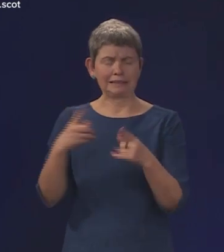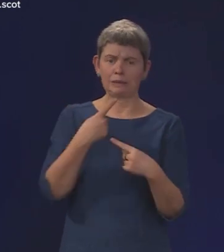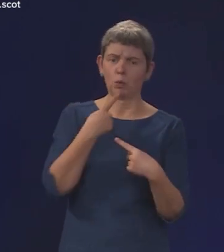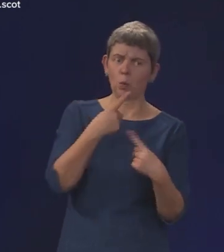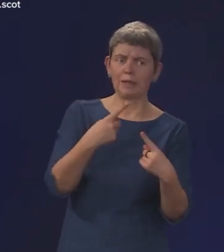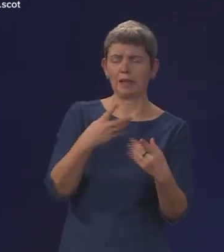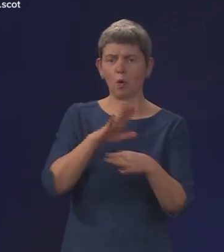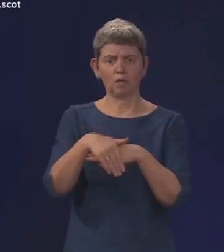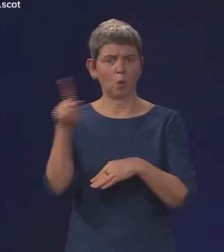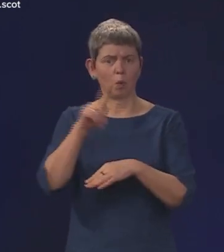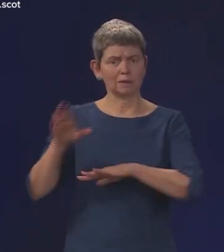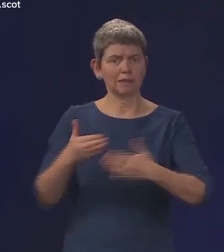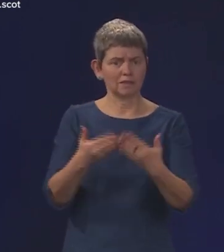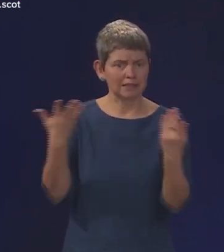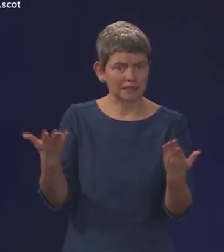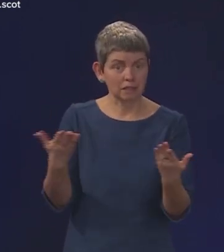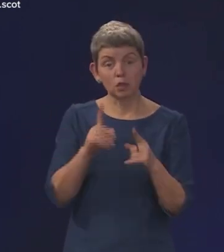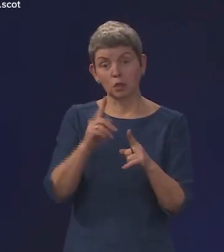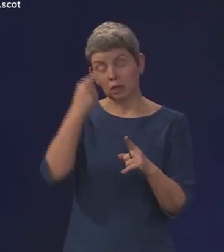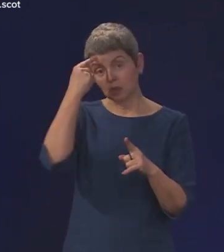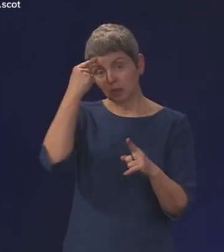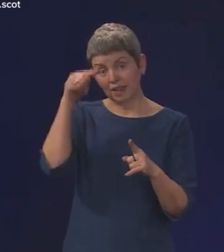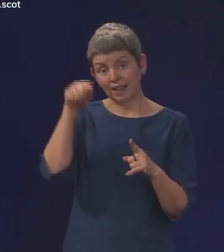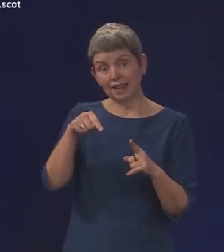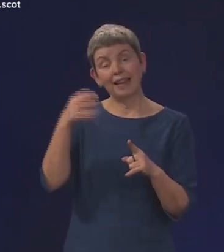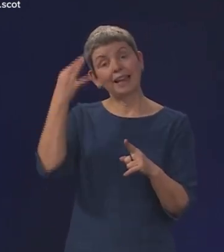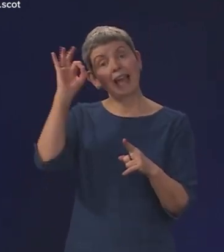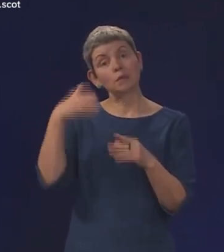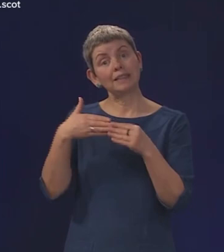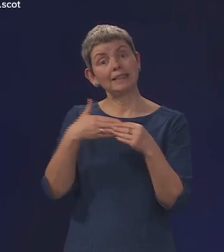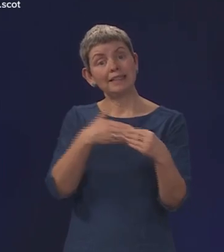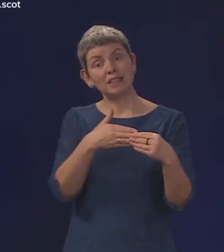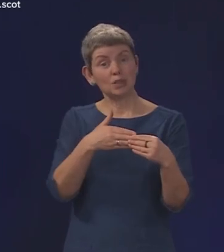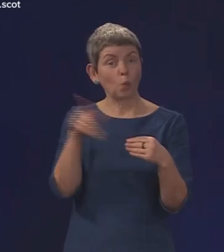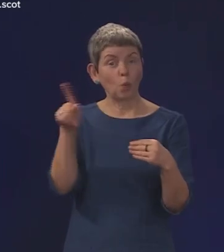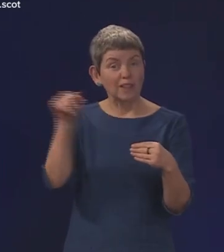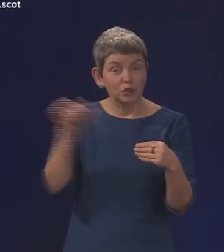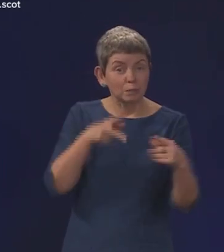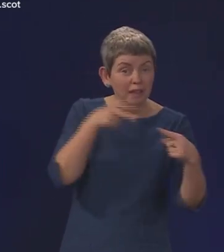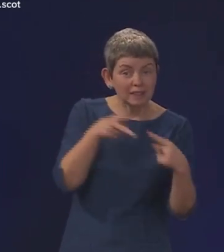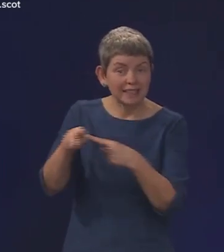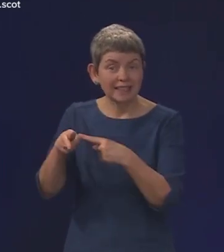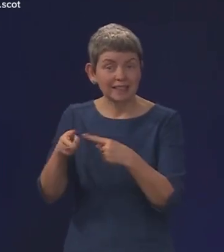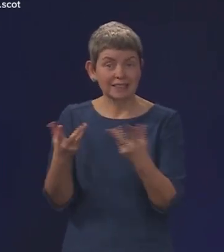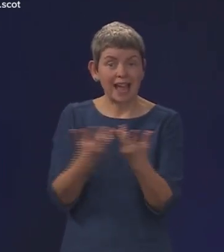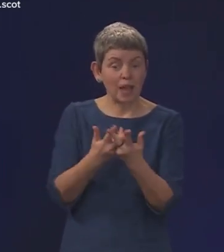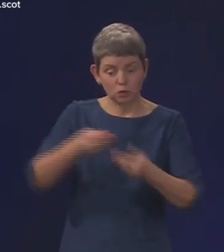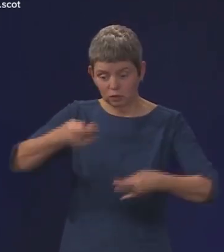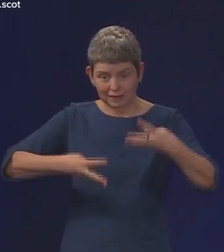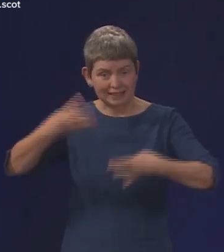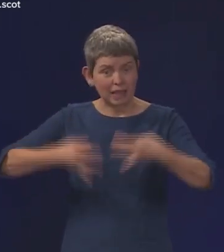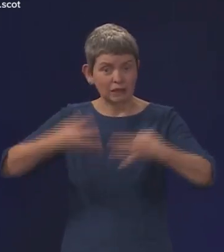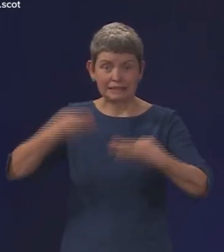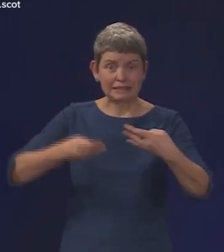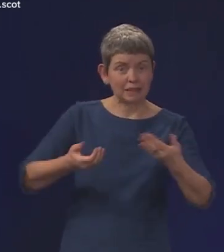written, and do you think there's any areas in particular that council leaders like him should be looking at cutting, just to balance the books? Council budgets,